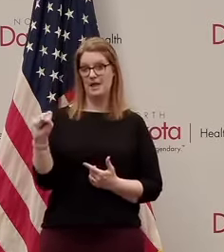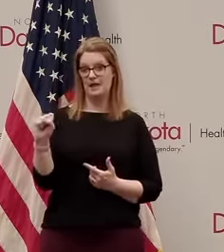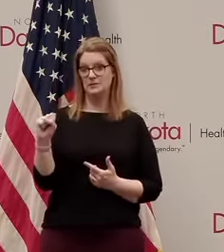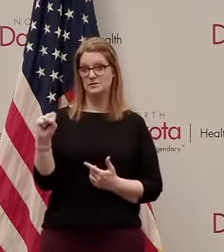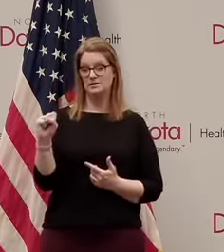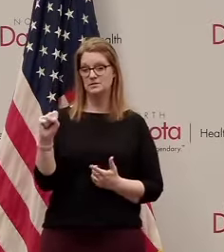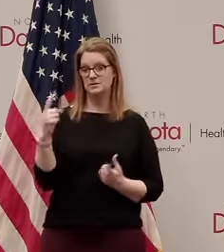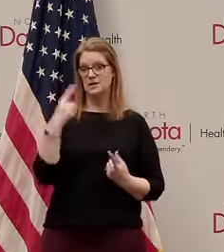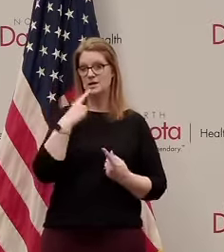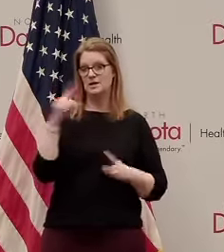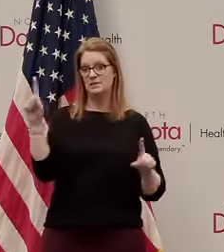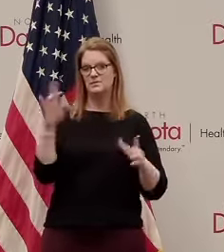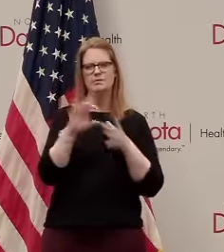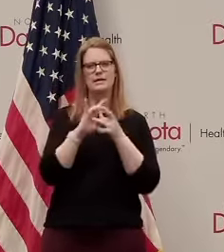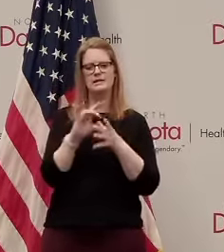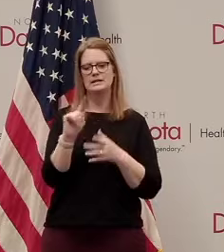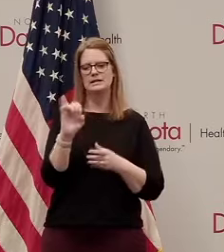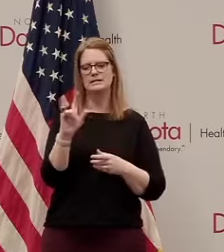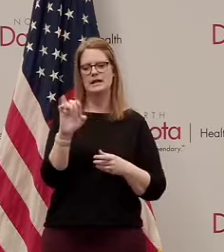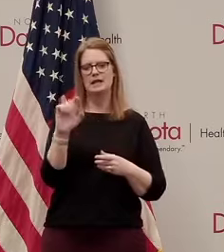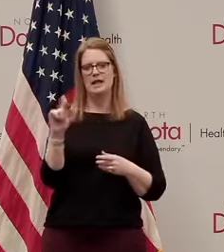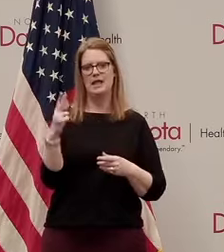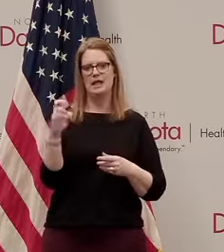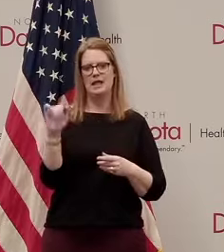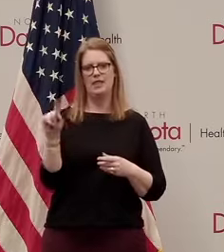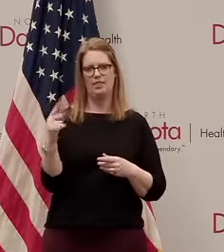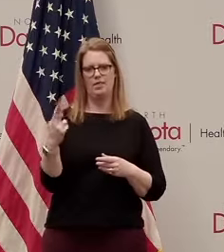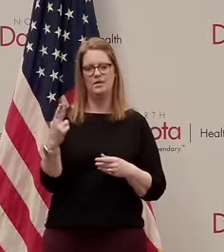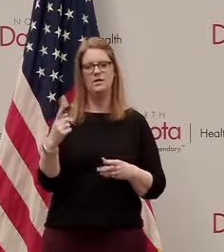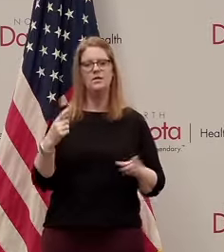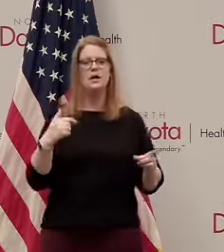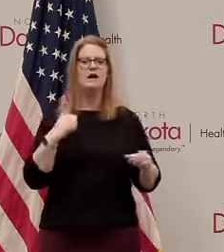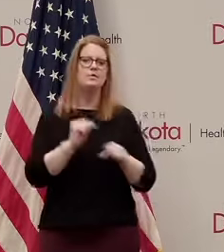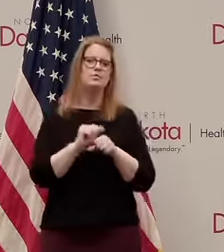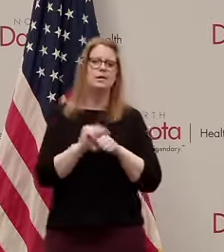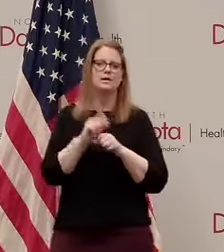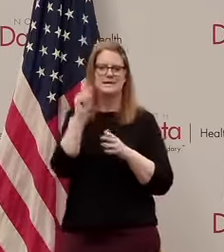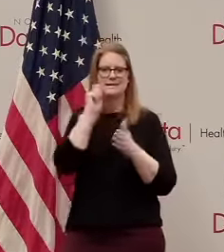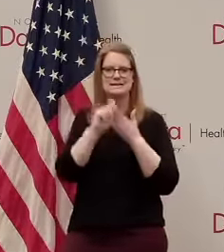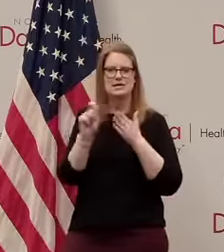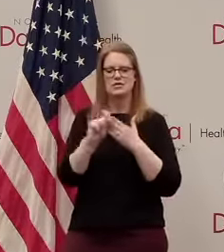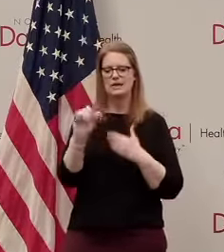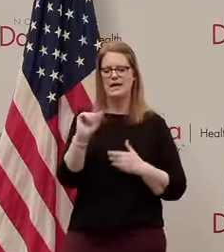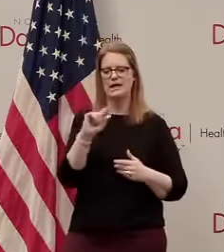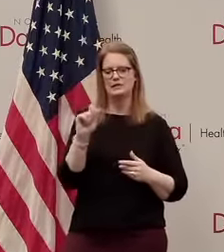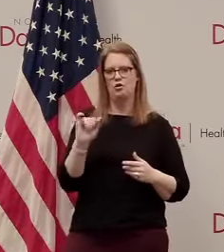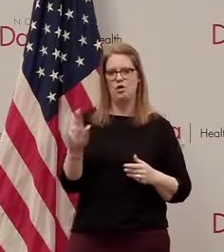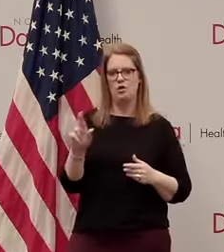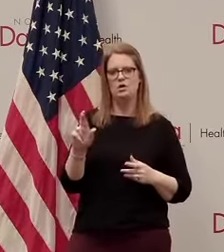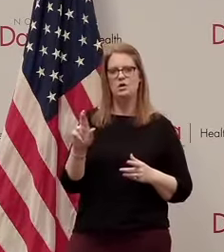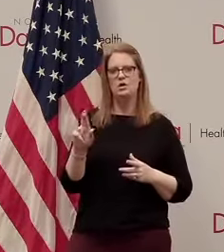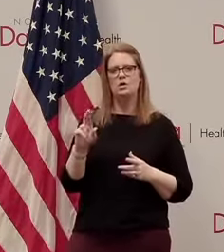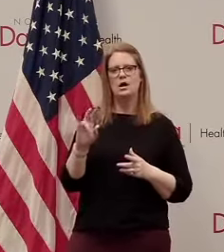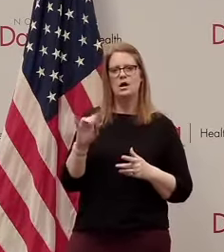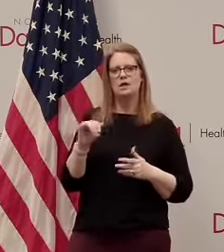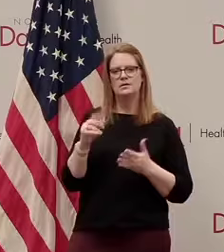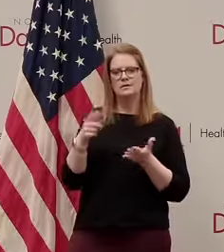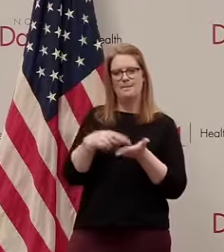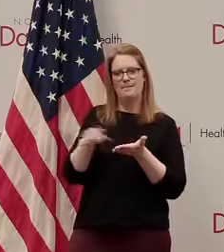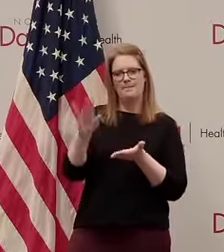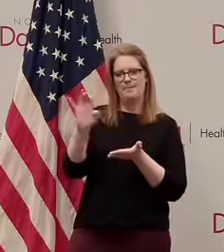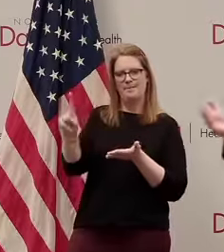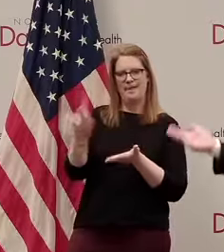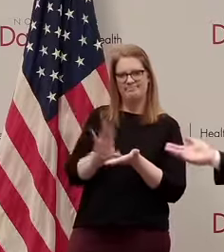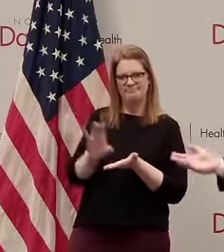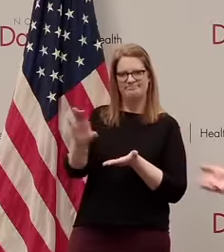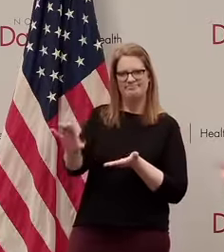announcement related to telehealth that I thought was great I've been working with Secretary Azar on appropriate reimbursement for